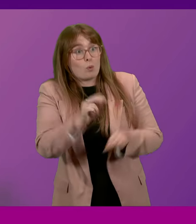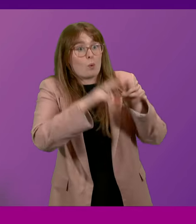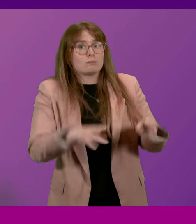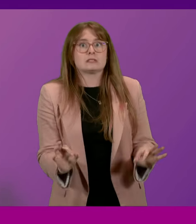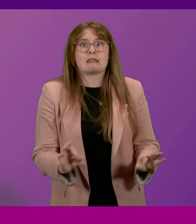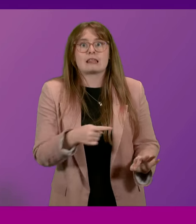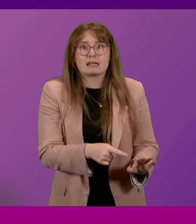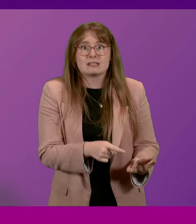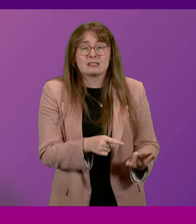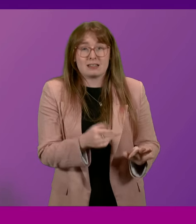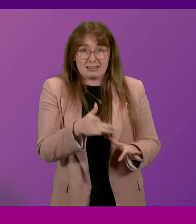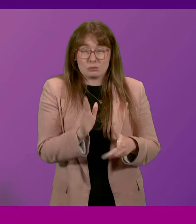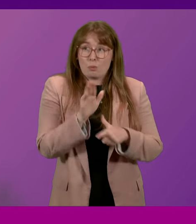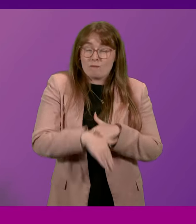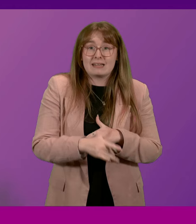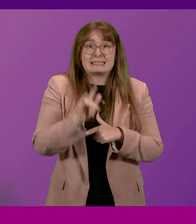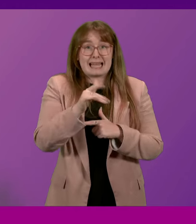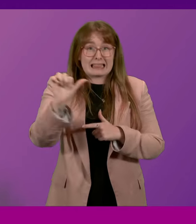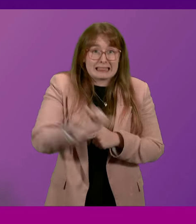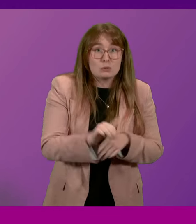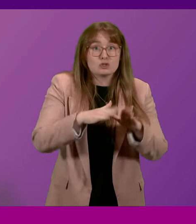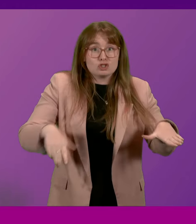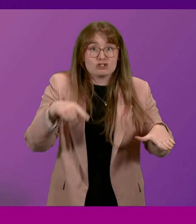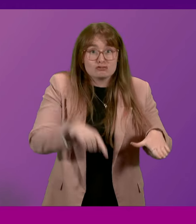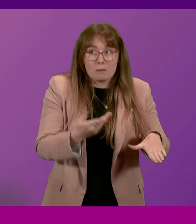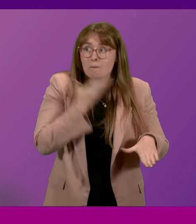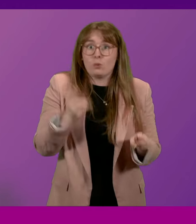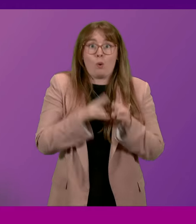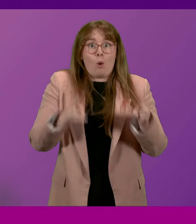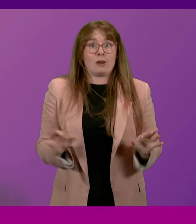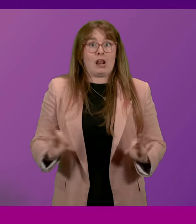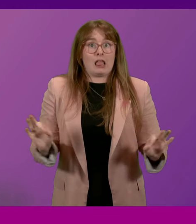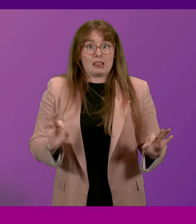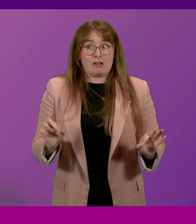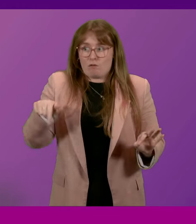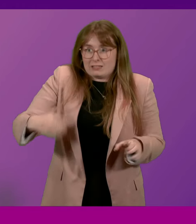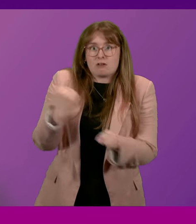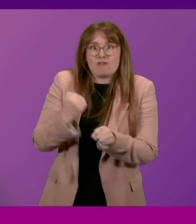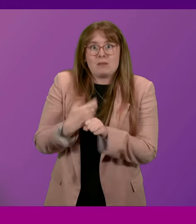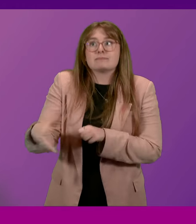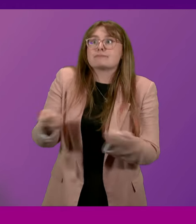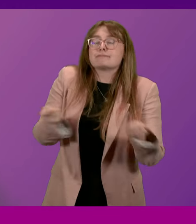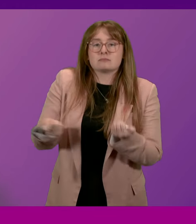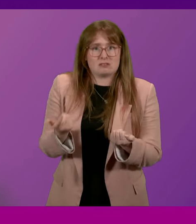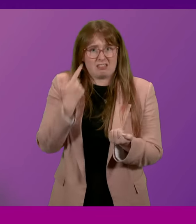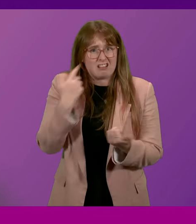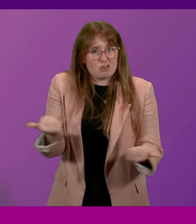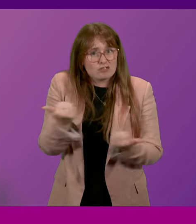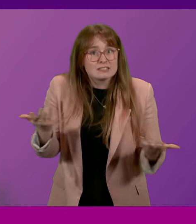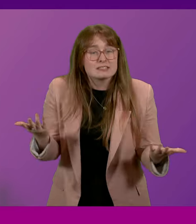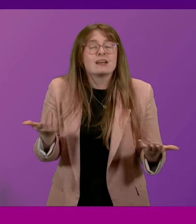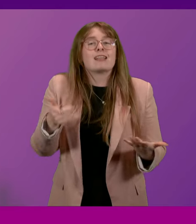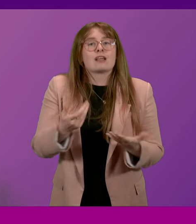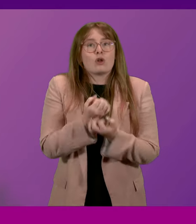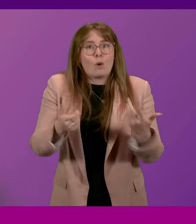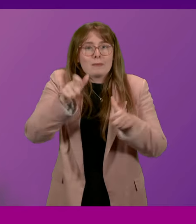That is over 10,000 children left homeless on this government's watch. And the number of young people living